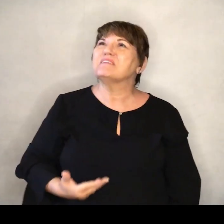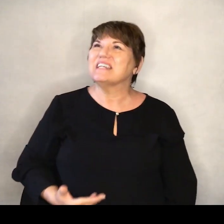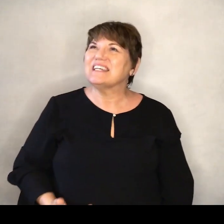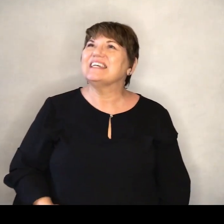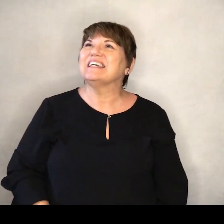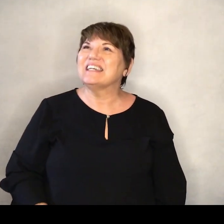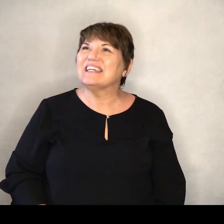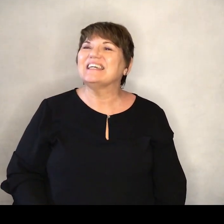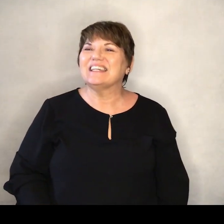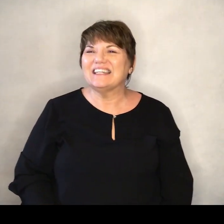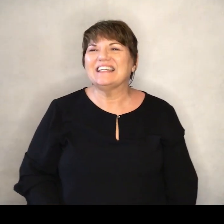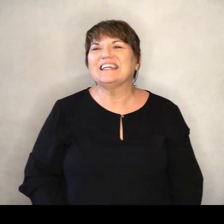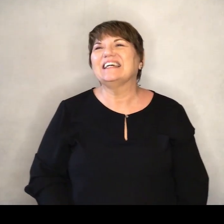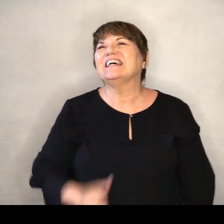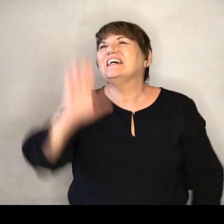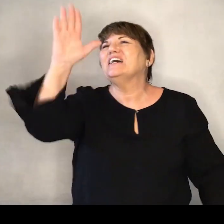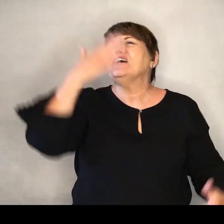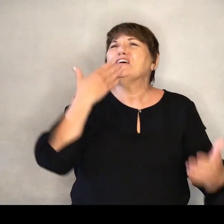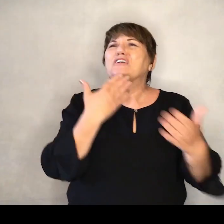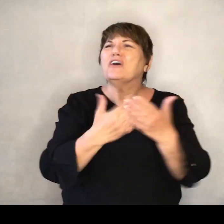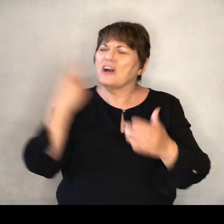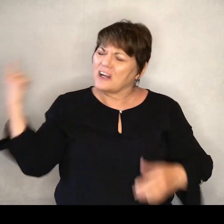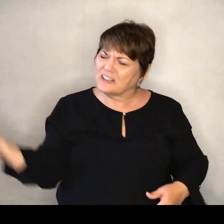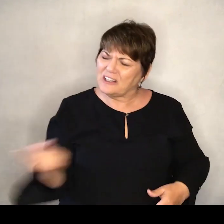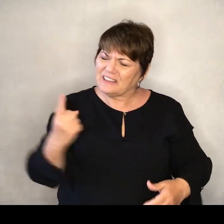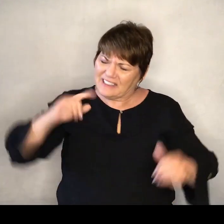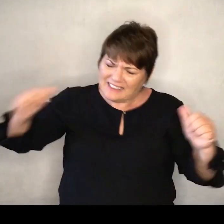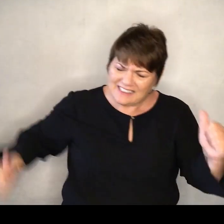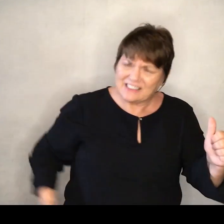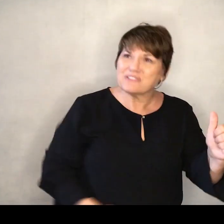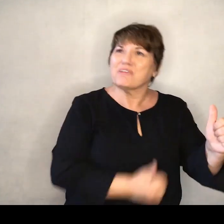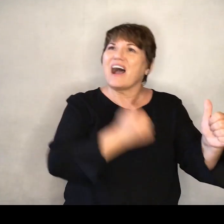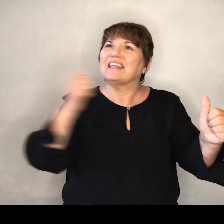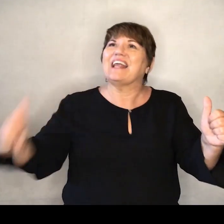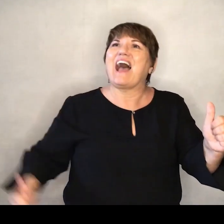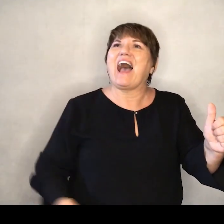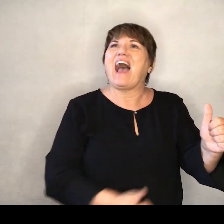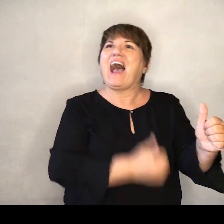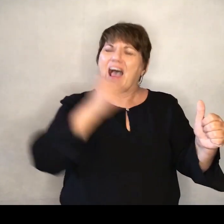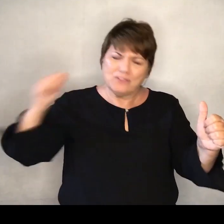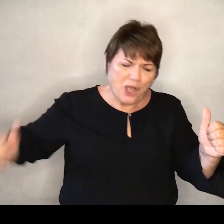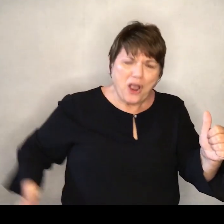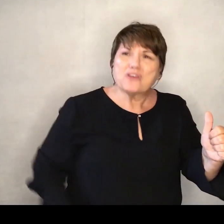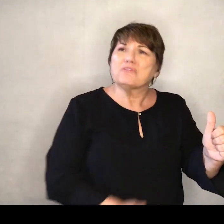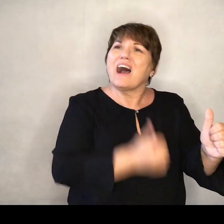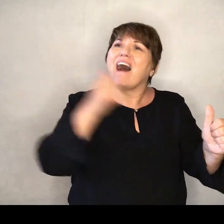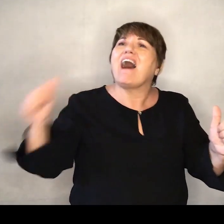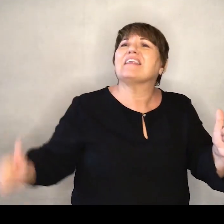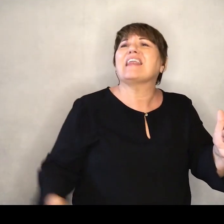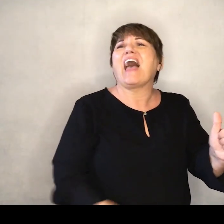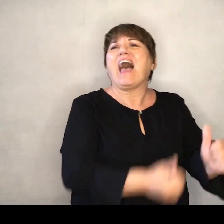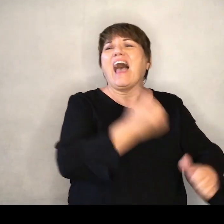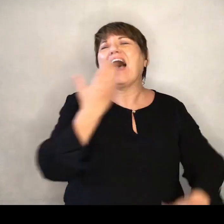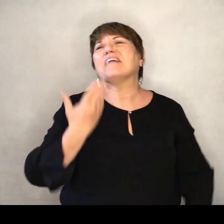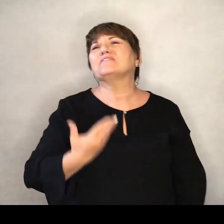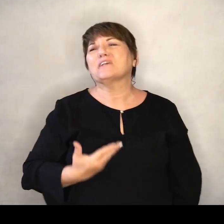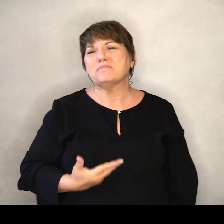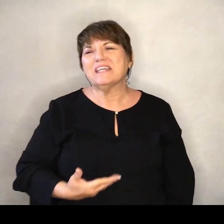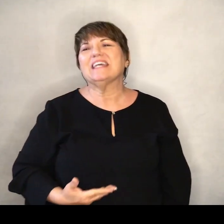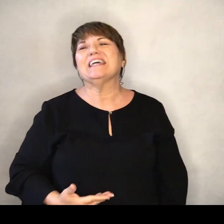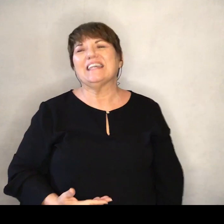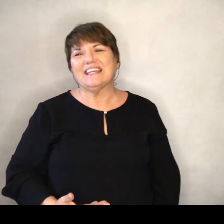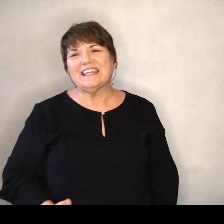me Your goodness is running after, running after